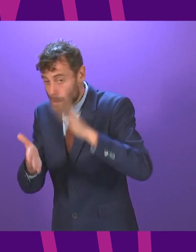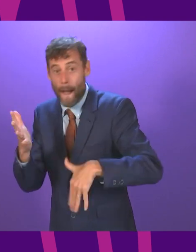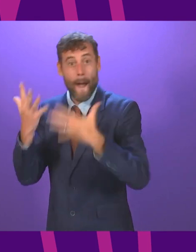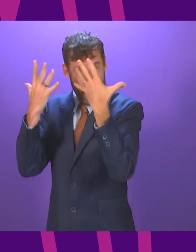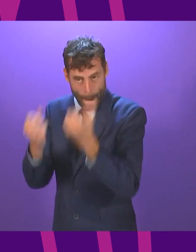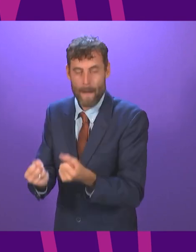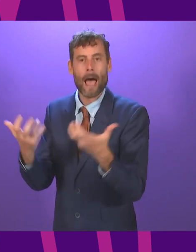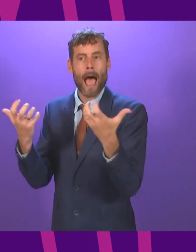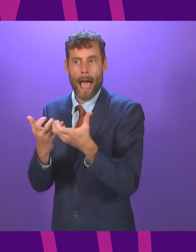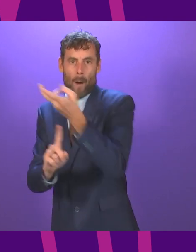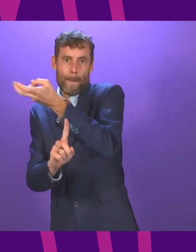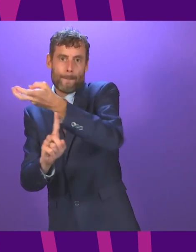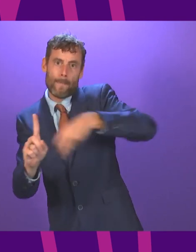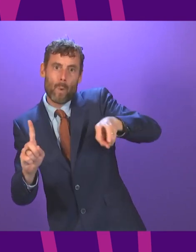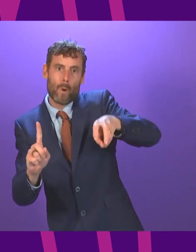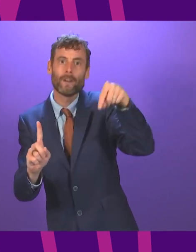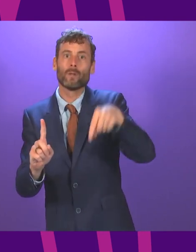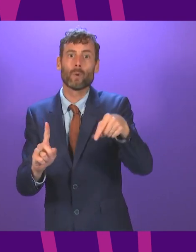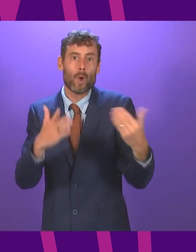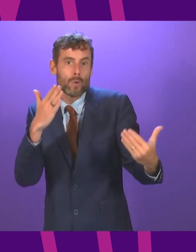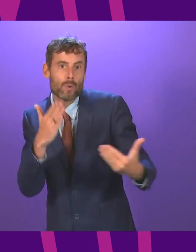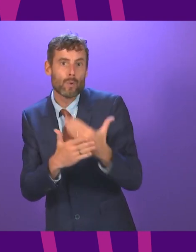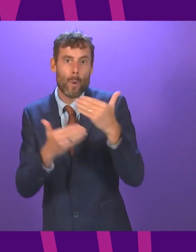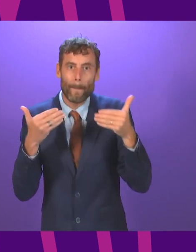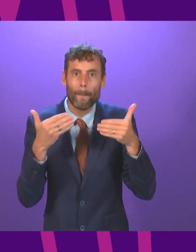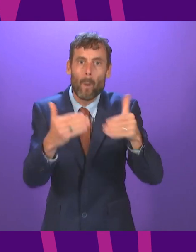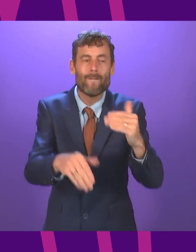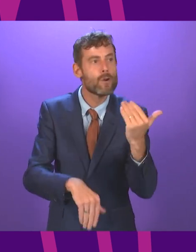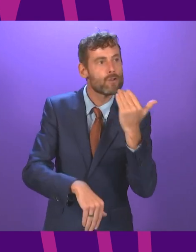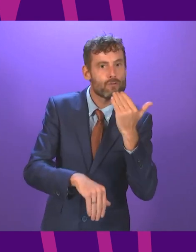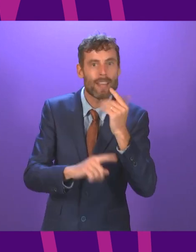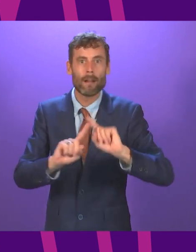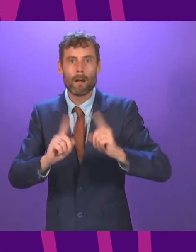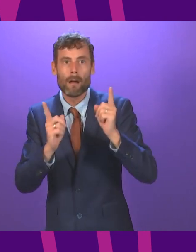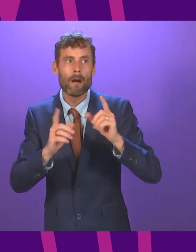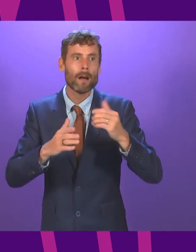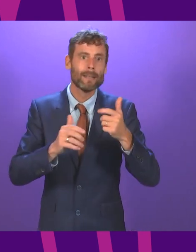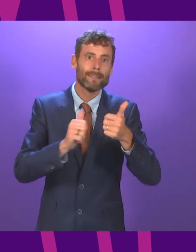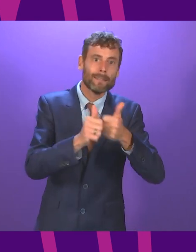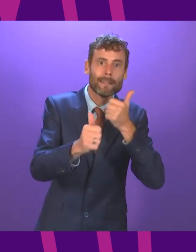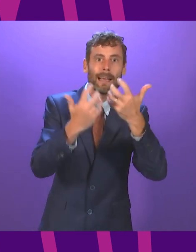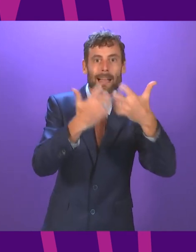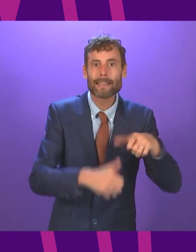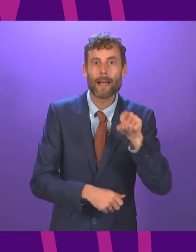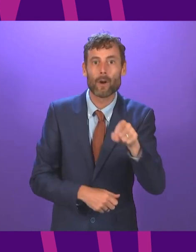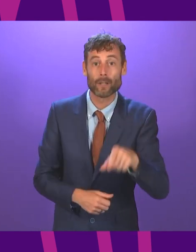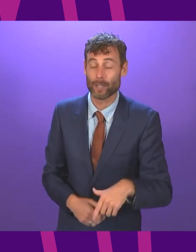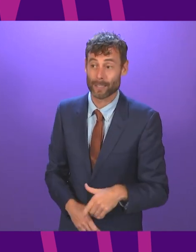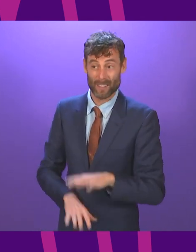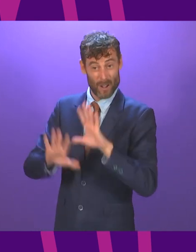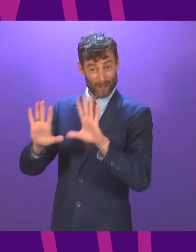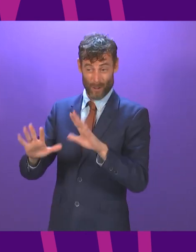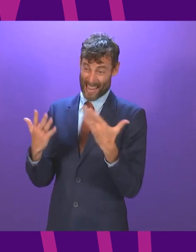of that sector and use it to drive the development of those alternatives. And here's a suggestion. Perhaps in the spirit